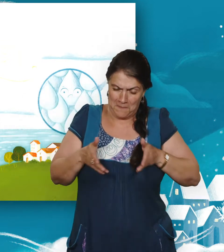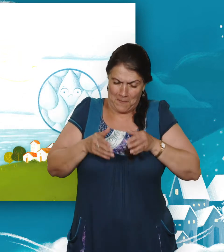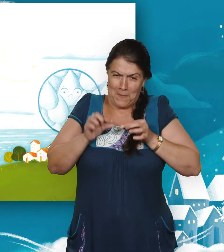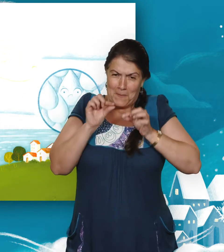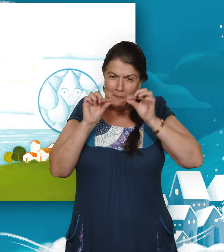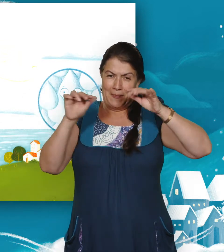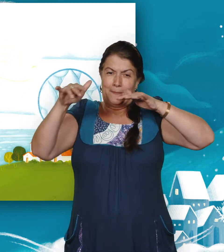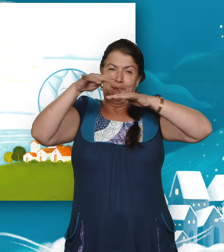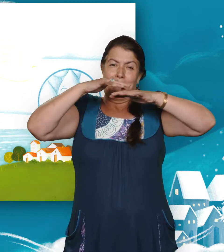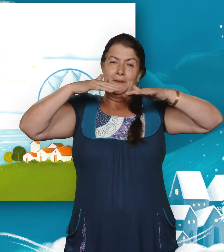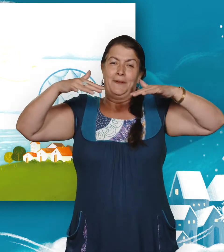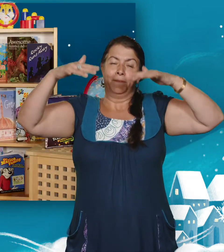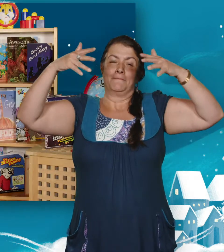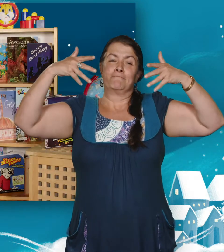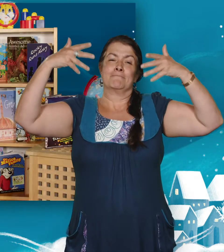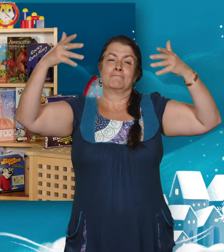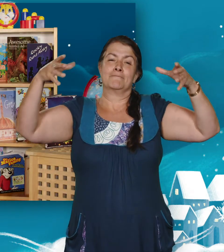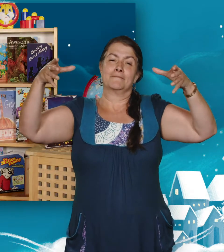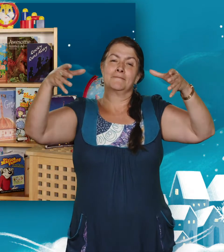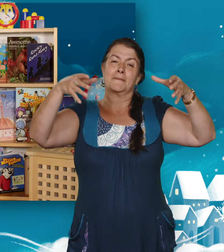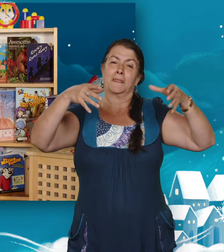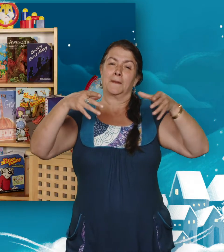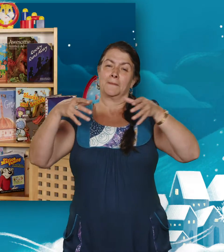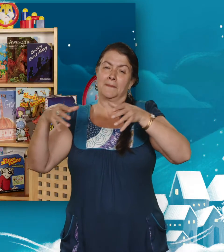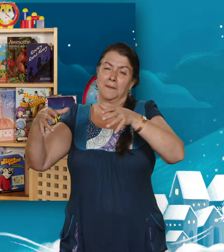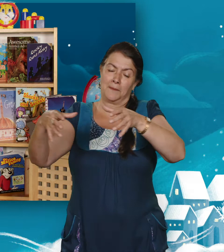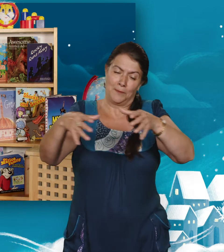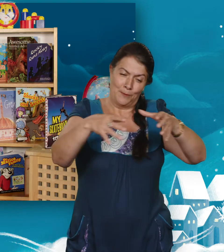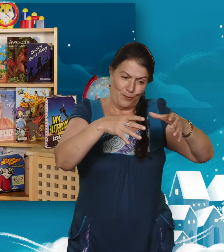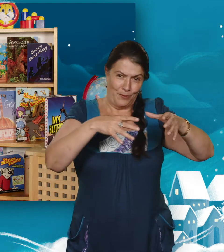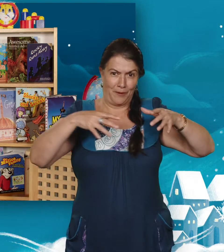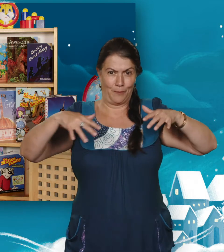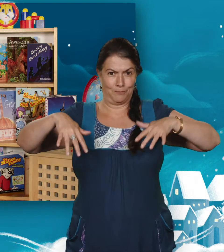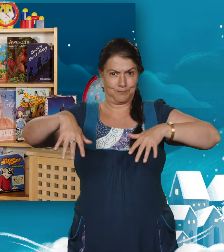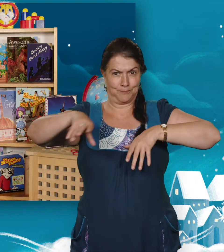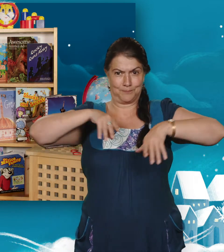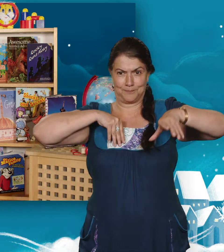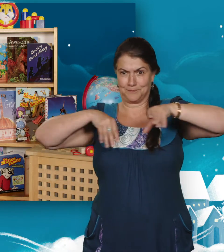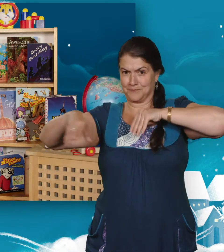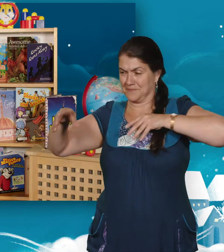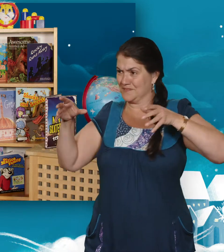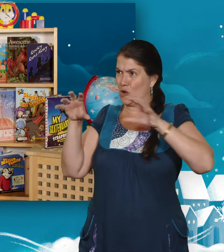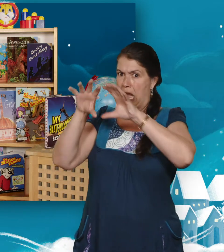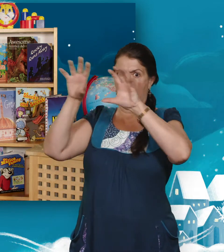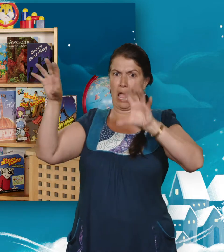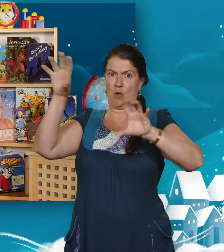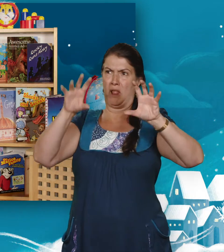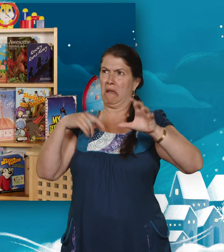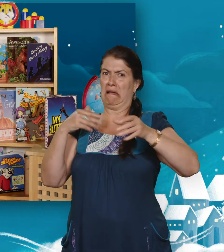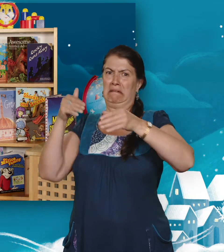has made a cloud. The drop no longer feels so small, but she thinks, is there room in this cloud for